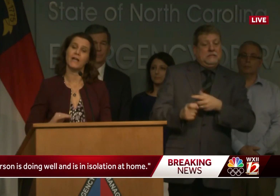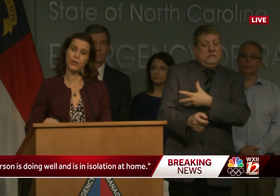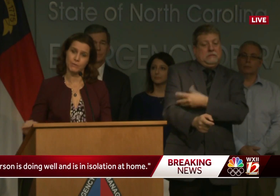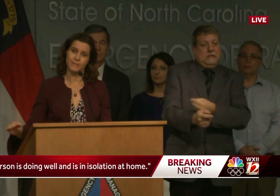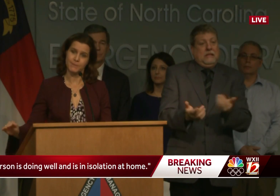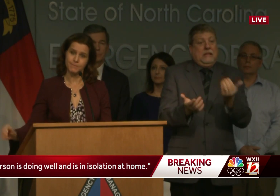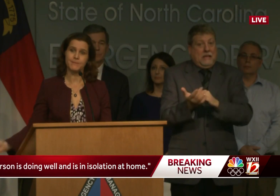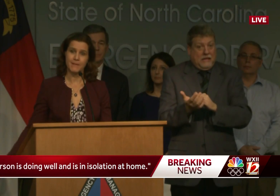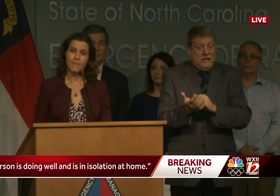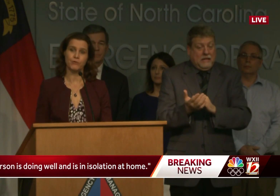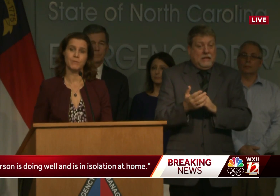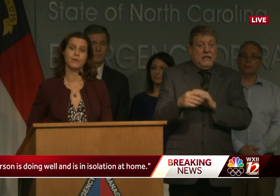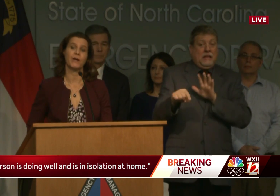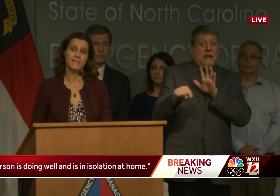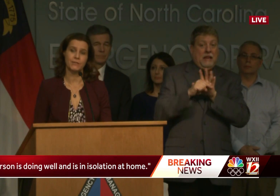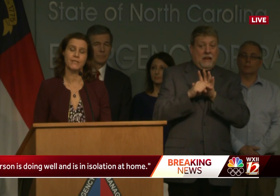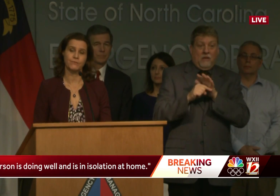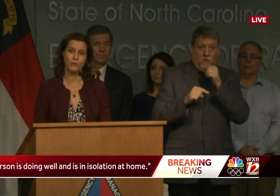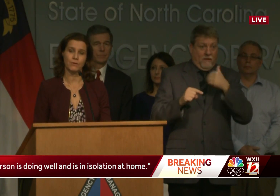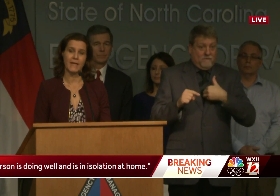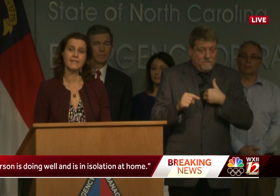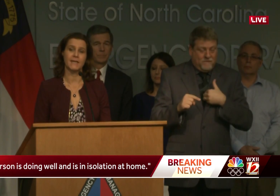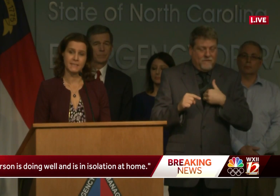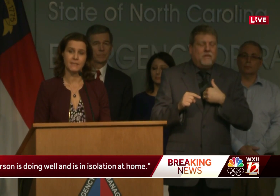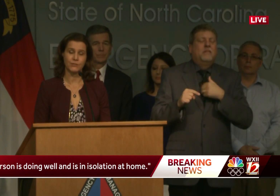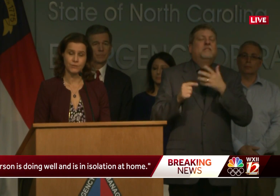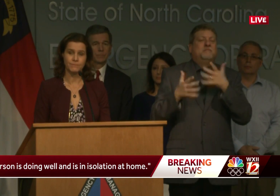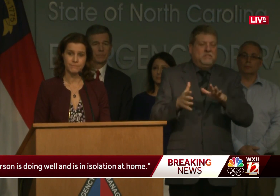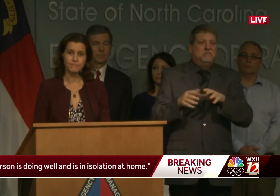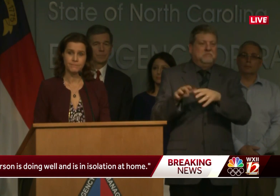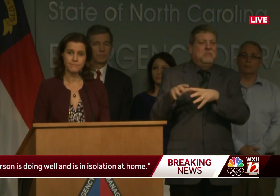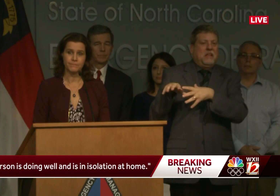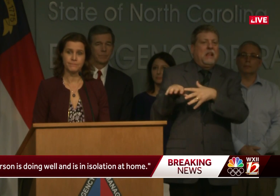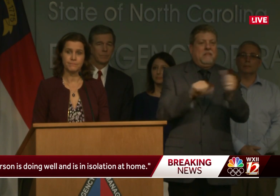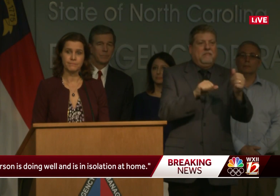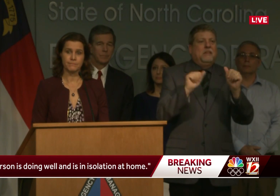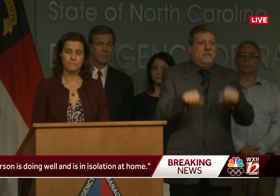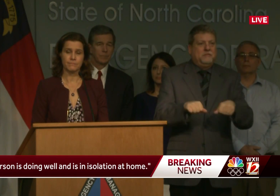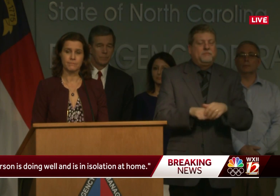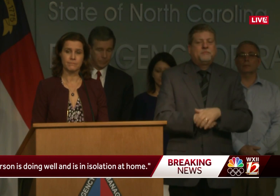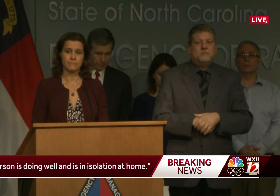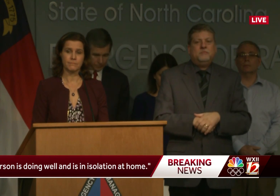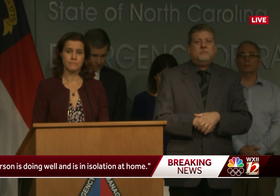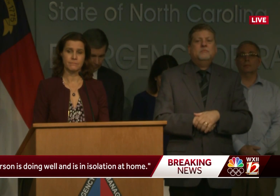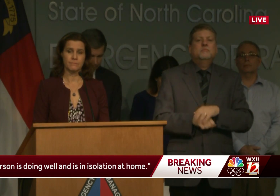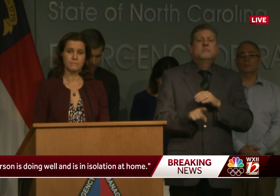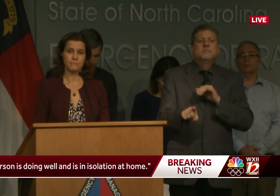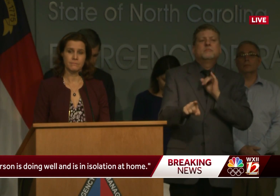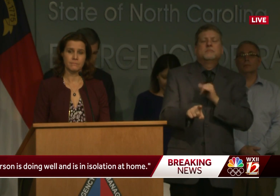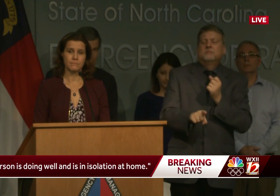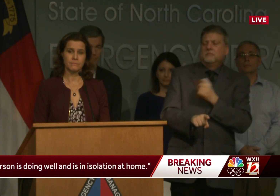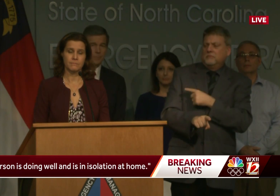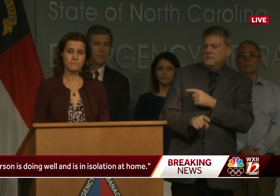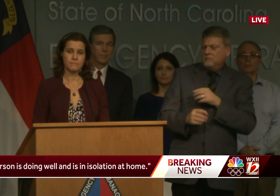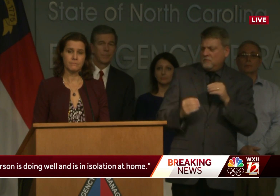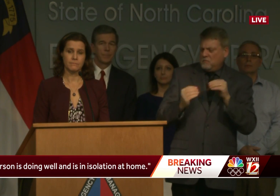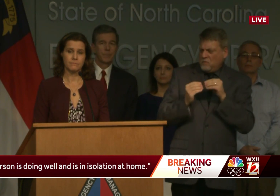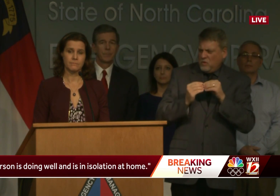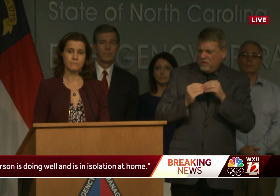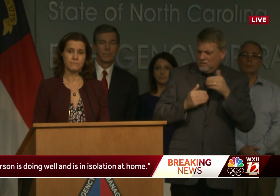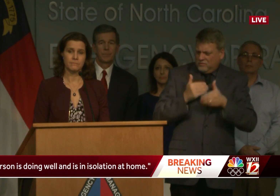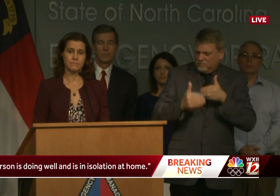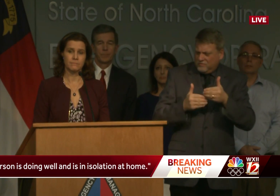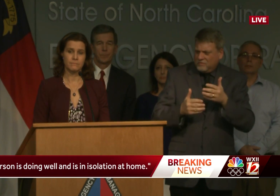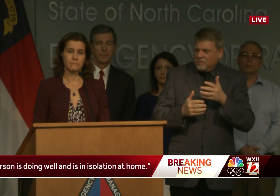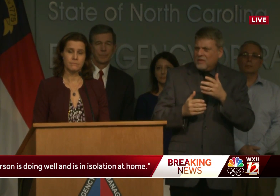hours apart and no symptoms. Those would be the criteria for ending isolation. And at the point, what happens when you're on out? Are